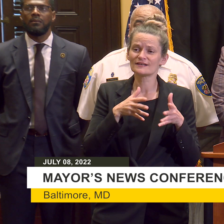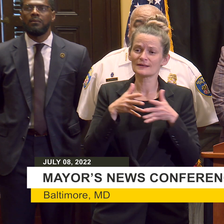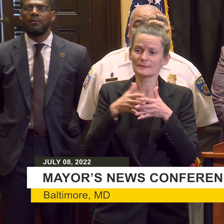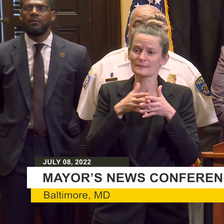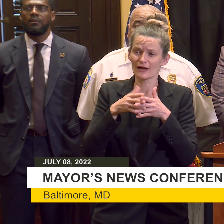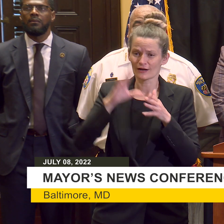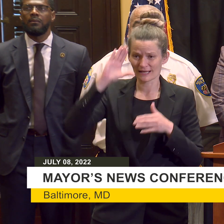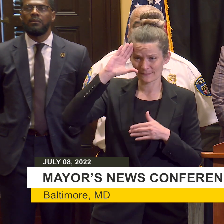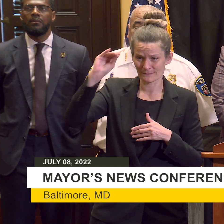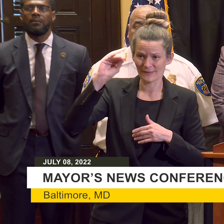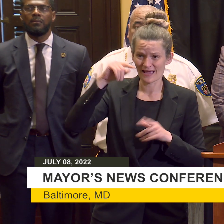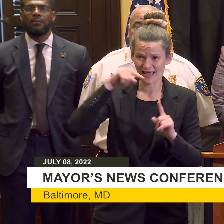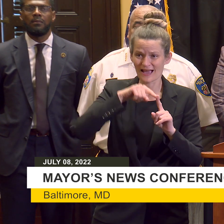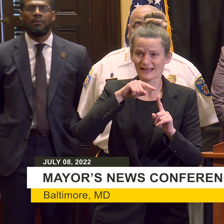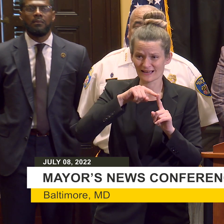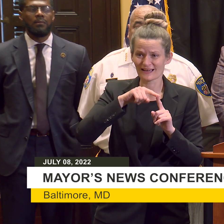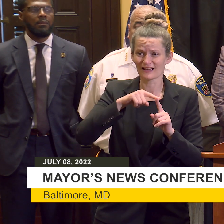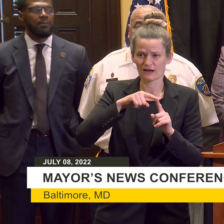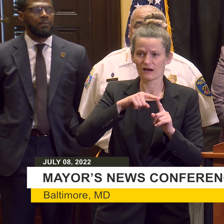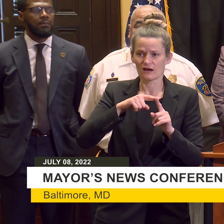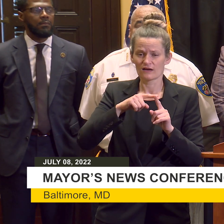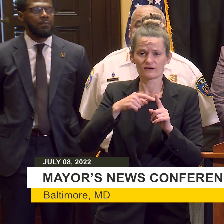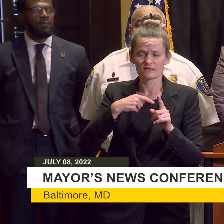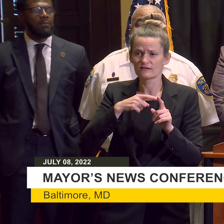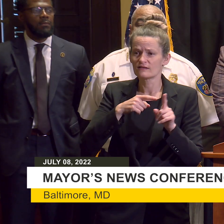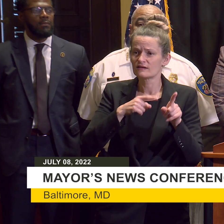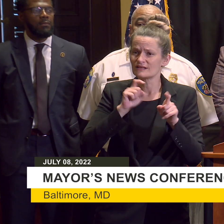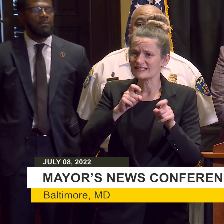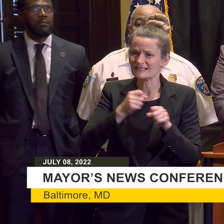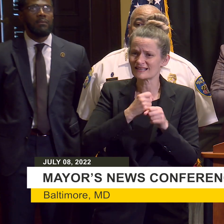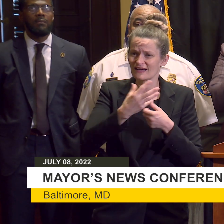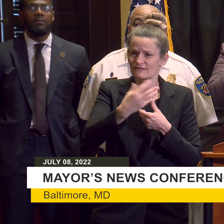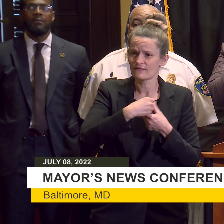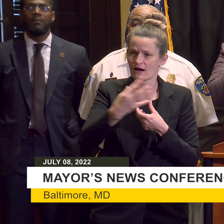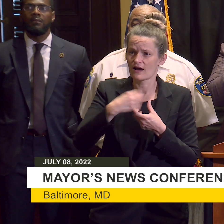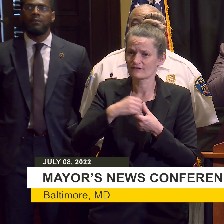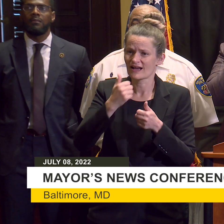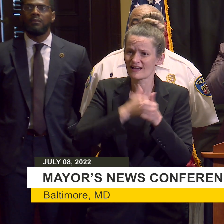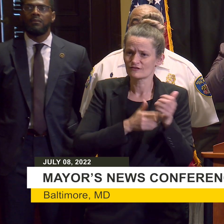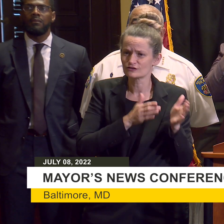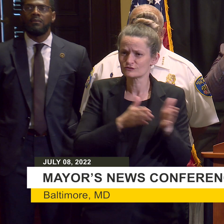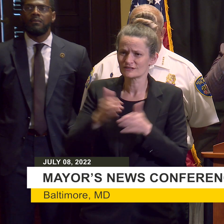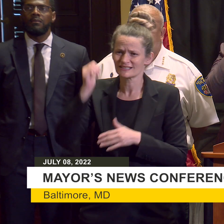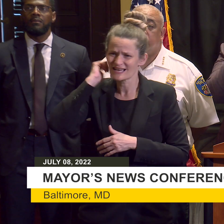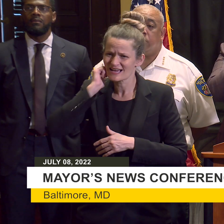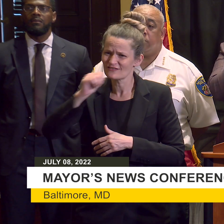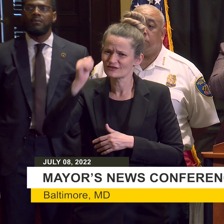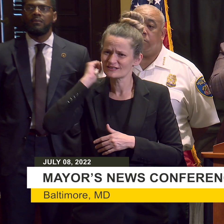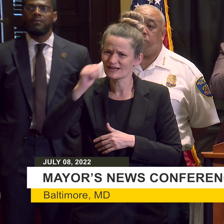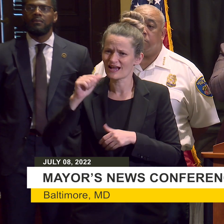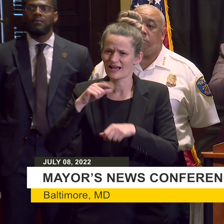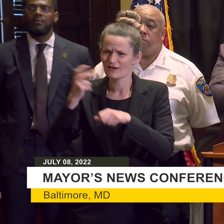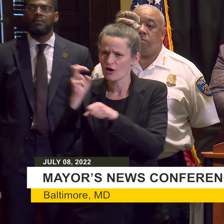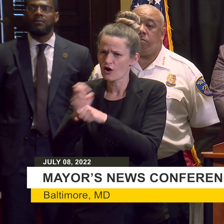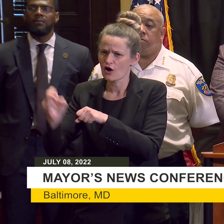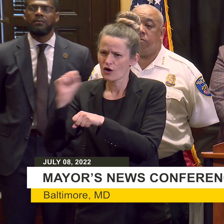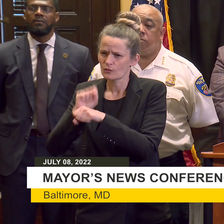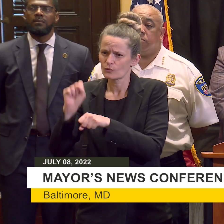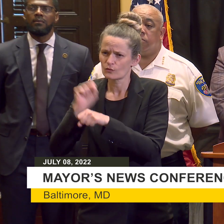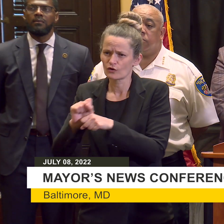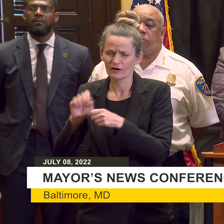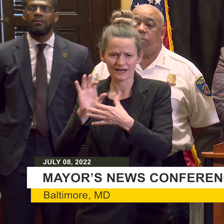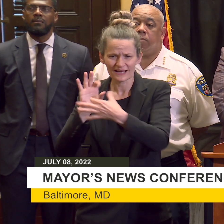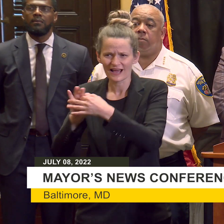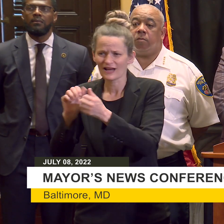every single day. They are out there on those corners every single day, doing the hard work to connect our young people to opportunity.